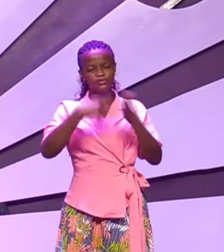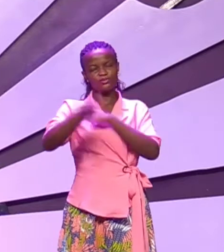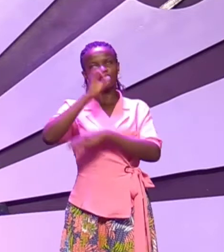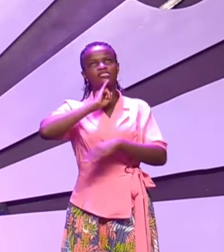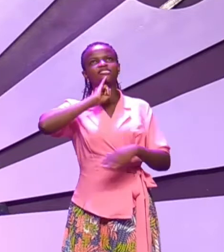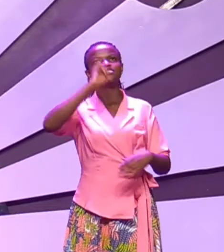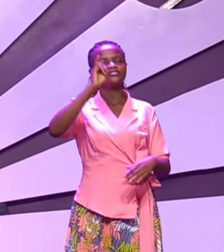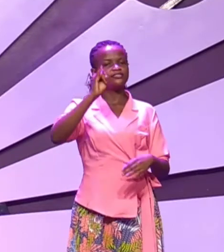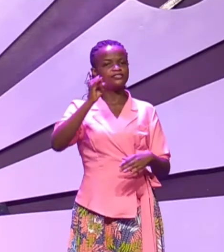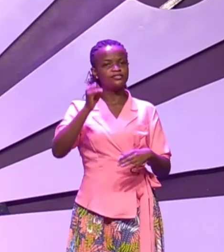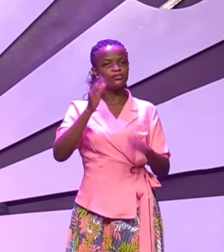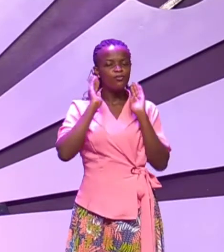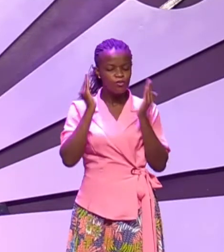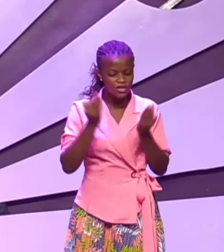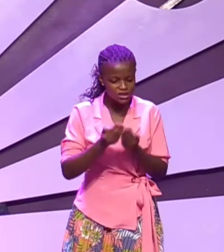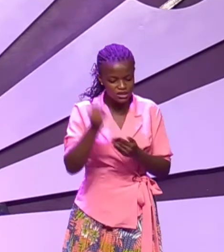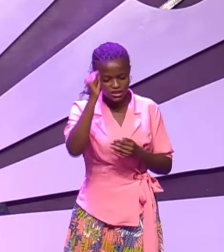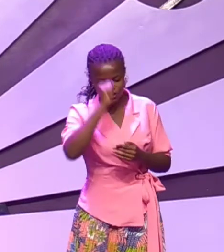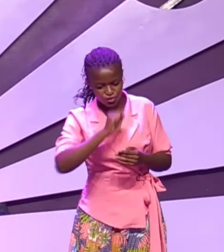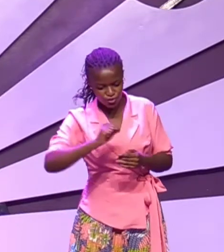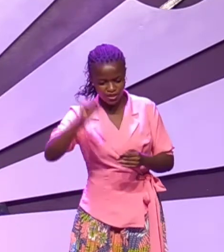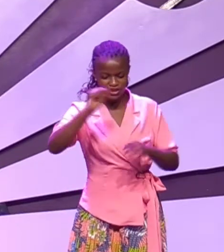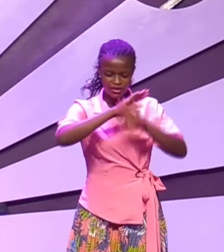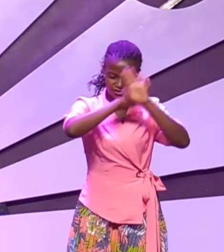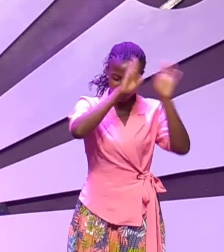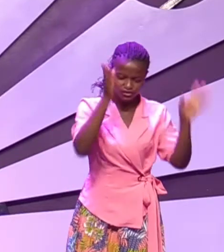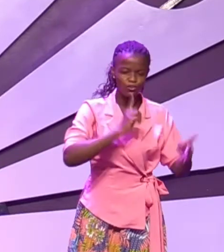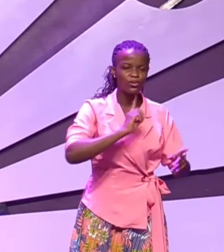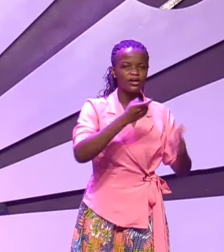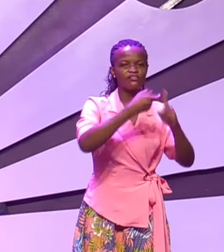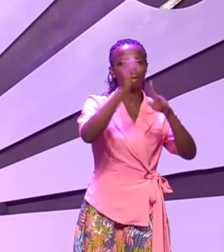Moses disobeyed a clear and direct command from God.